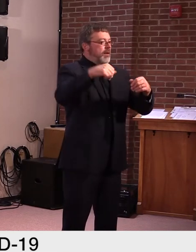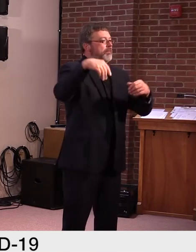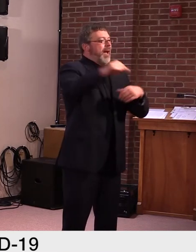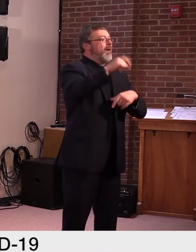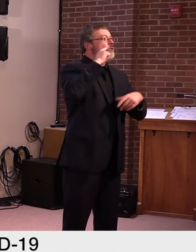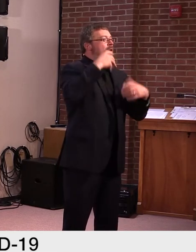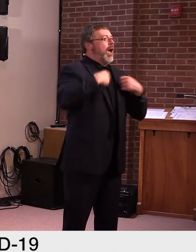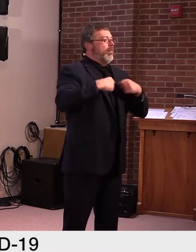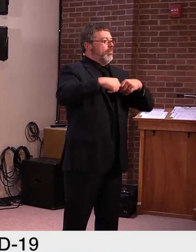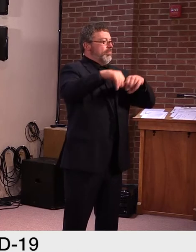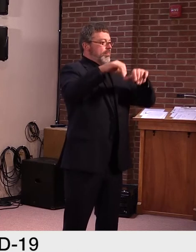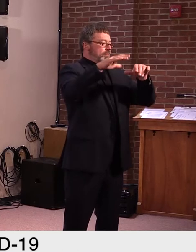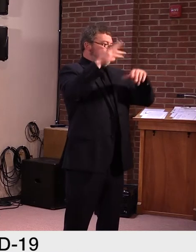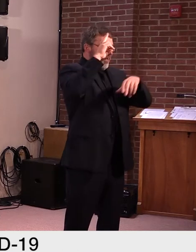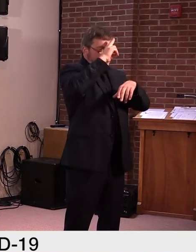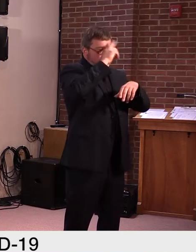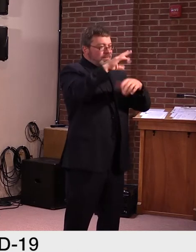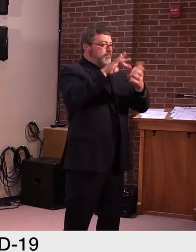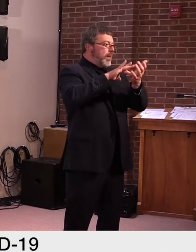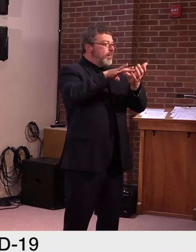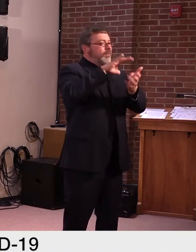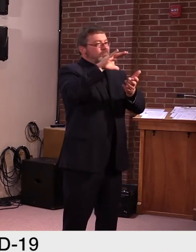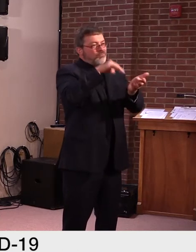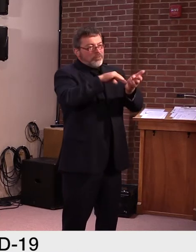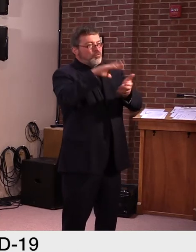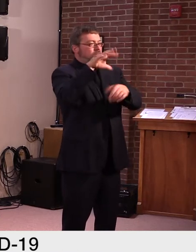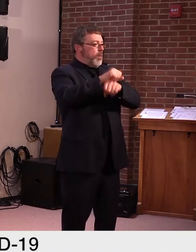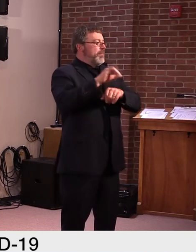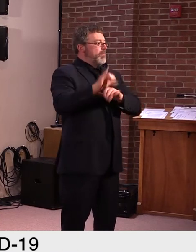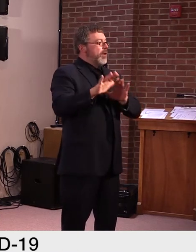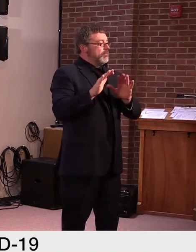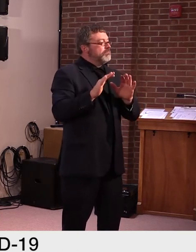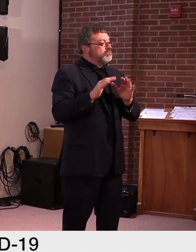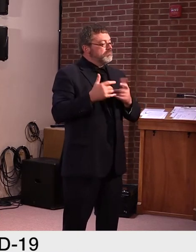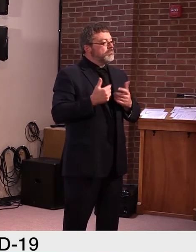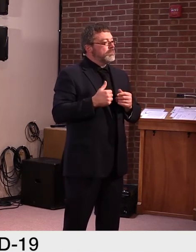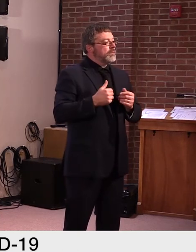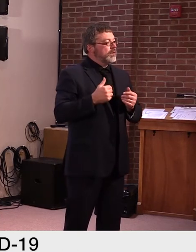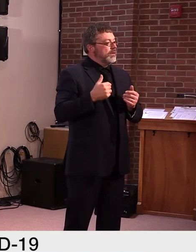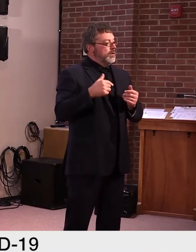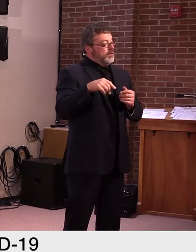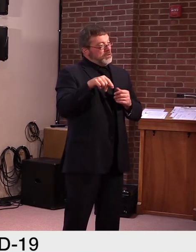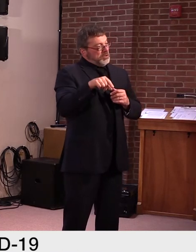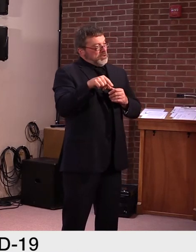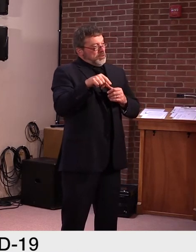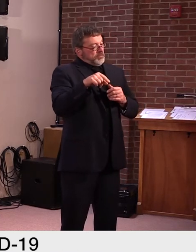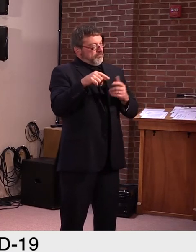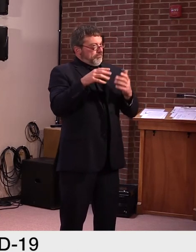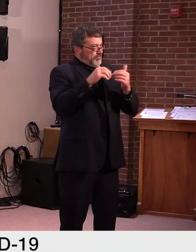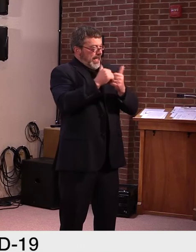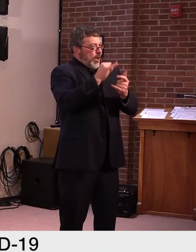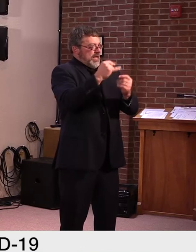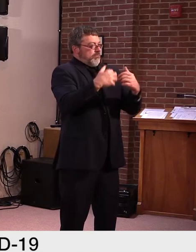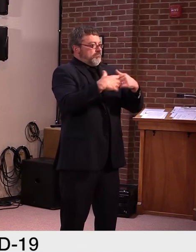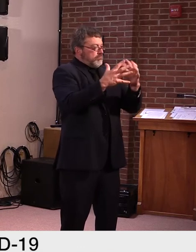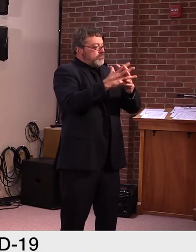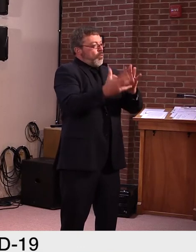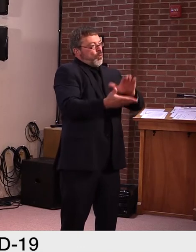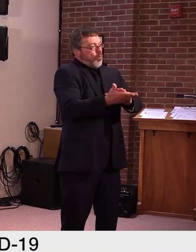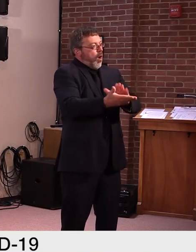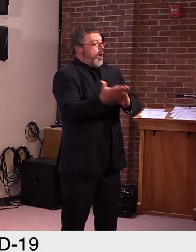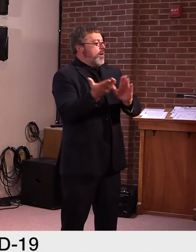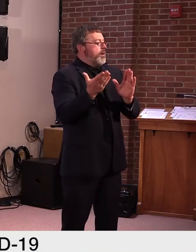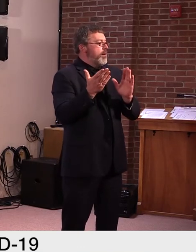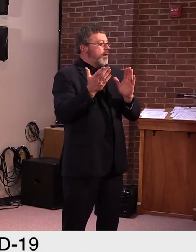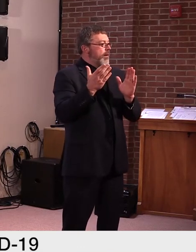really lauded as something that we should achieve at. But operational, operational, operationally, we have, um, uh, we're at